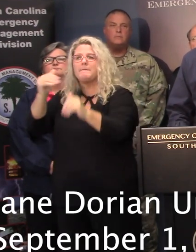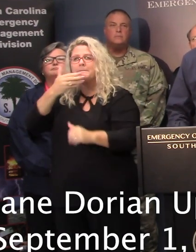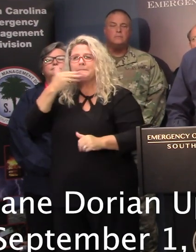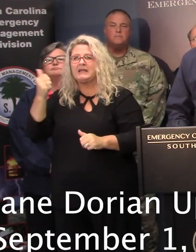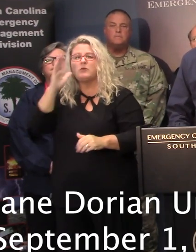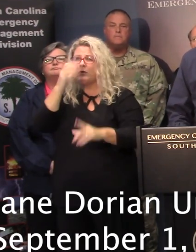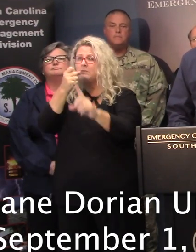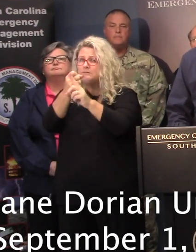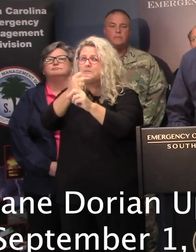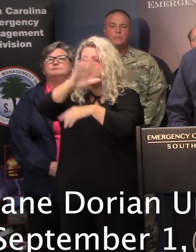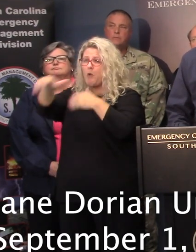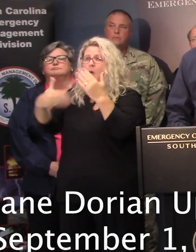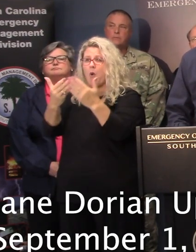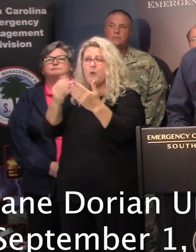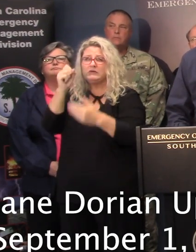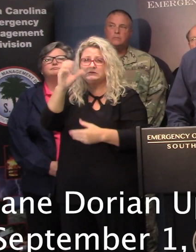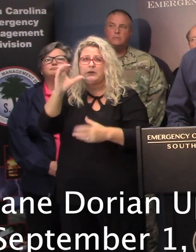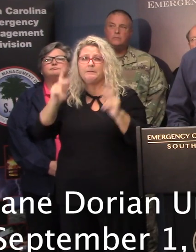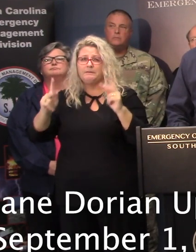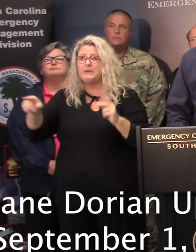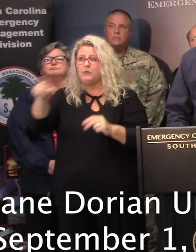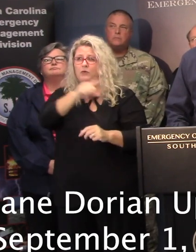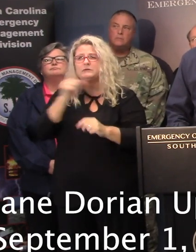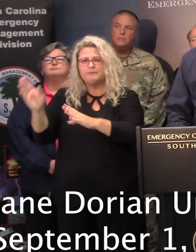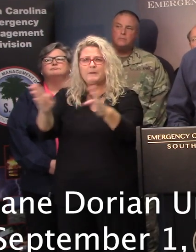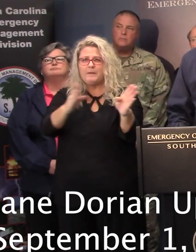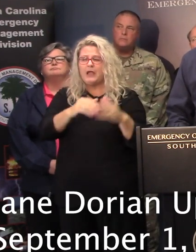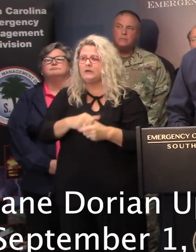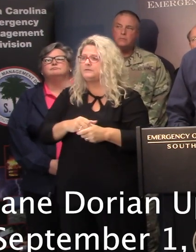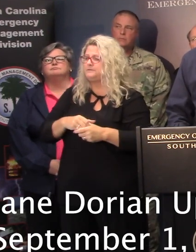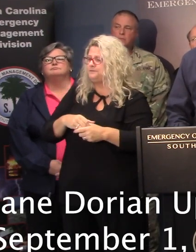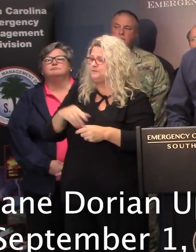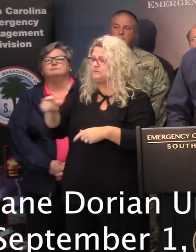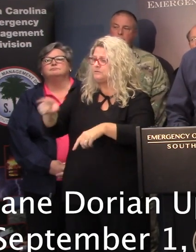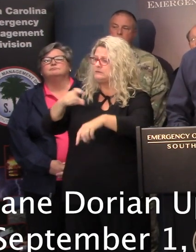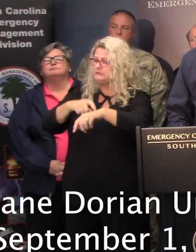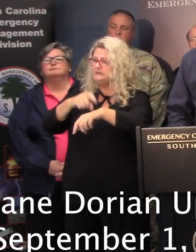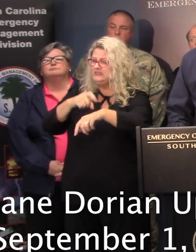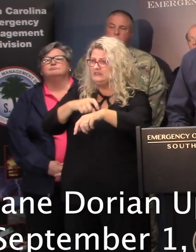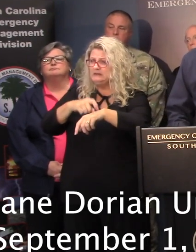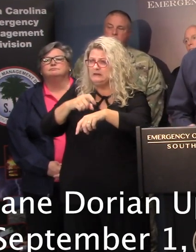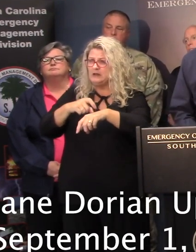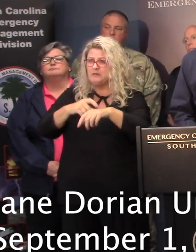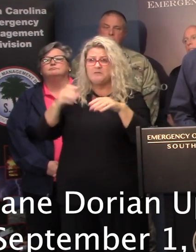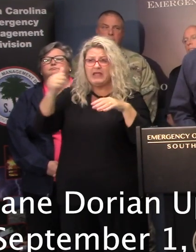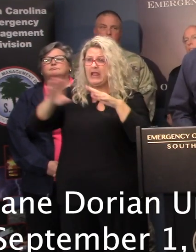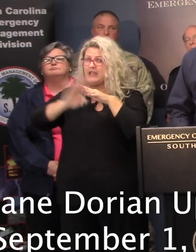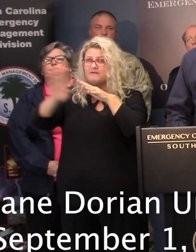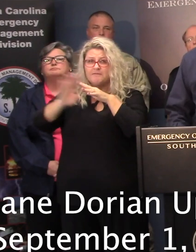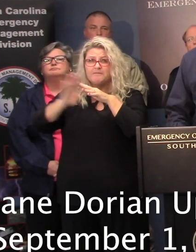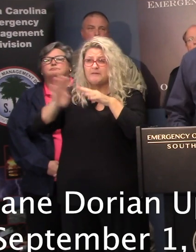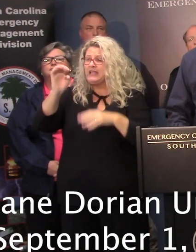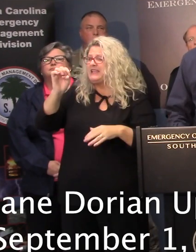in the state to some degree. So be prepared. Any idea what the timing would be in terms of the potential evacuations or getting that